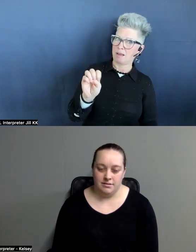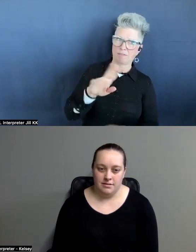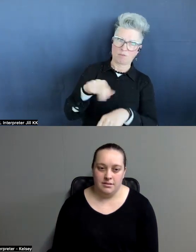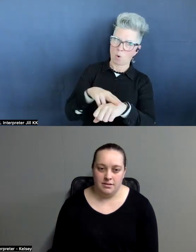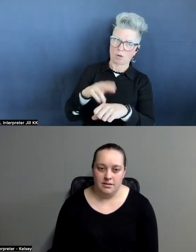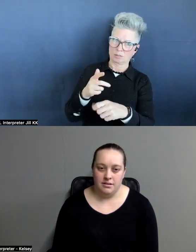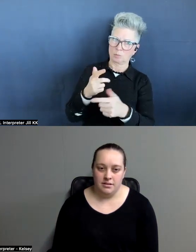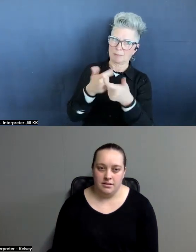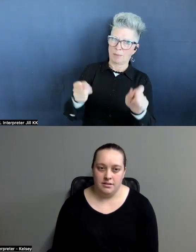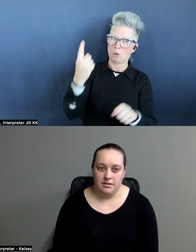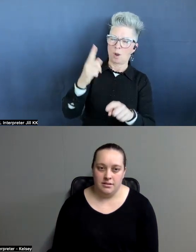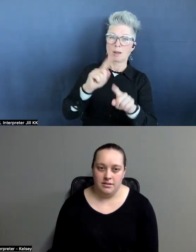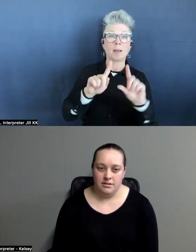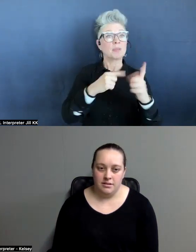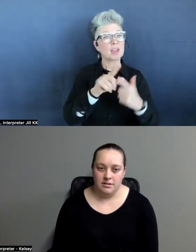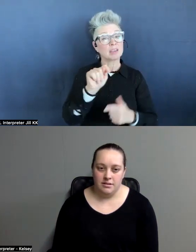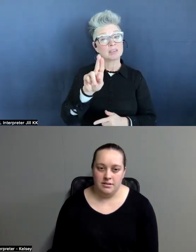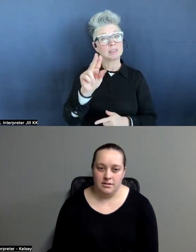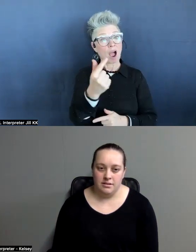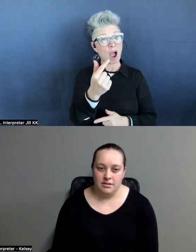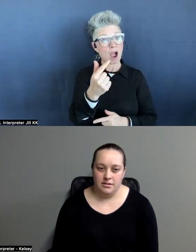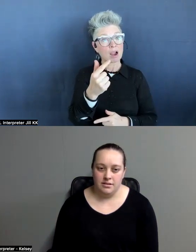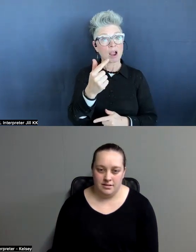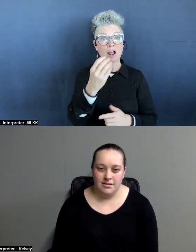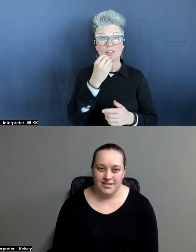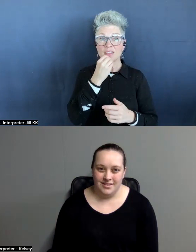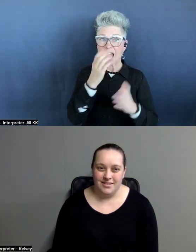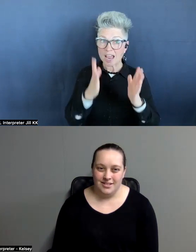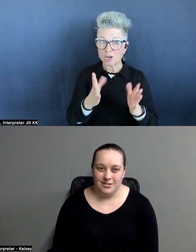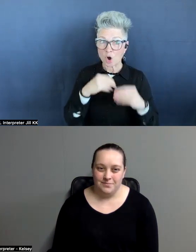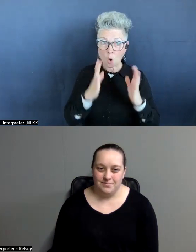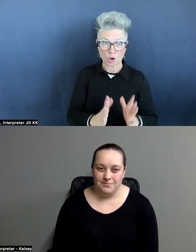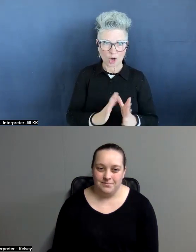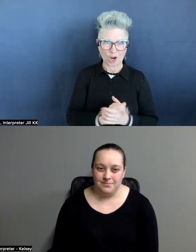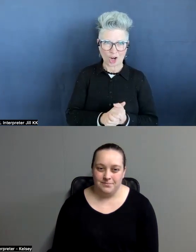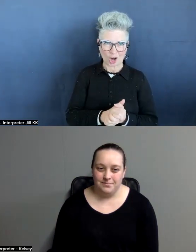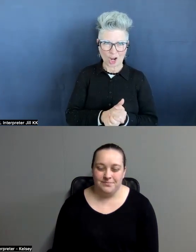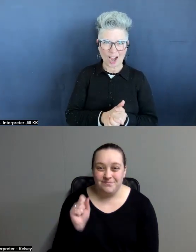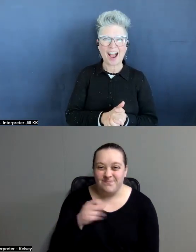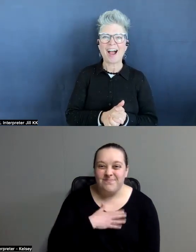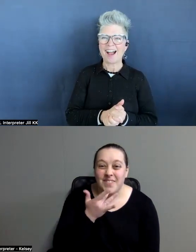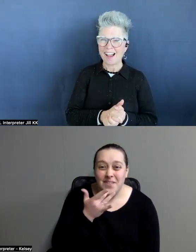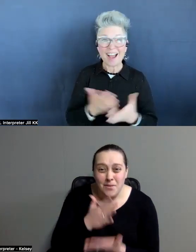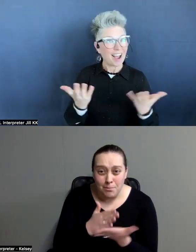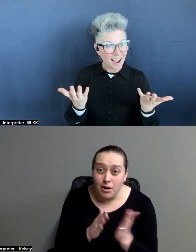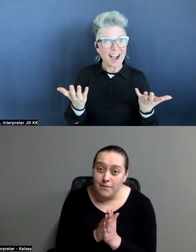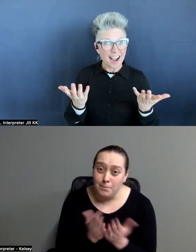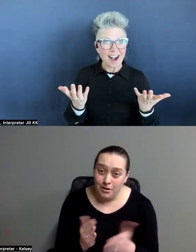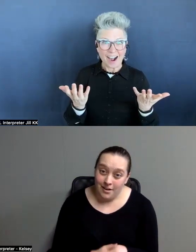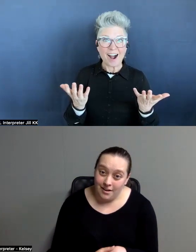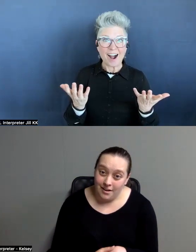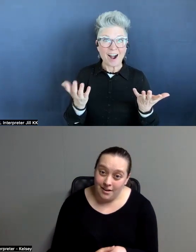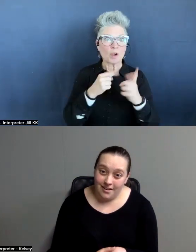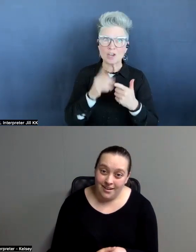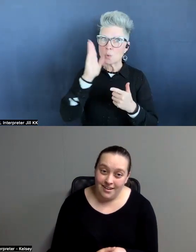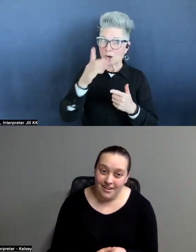then Tug, the diner owner. I love Tug. It was my favorite part of the book. Oh, my God. Well, then you are going to love this